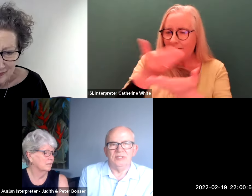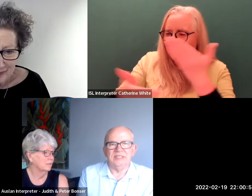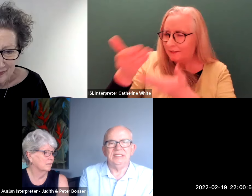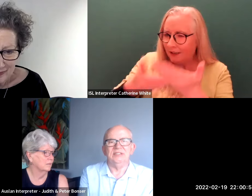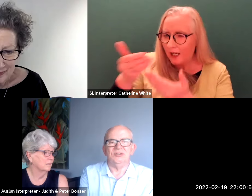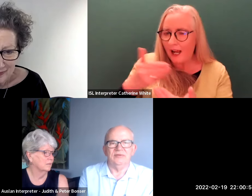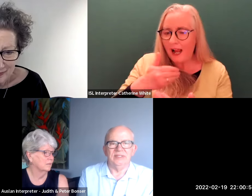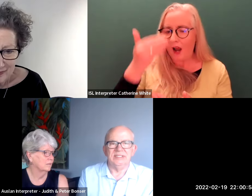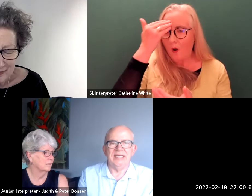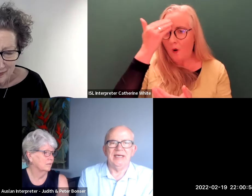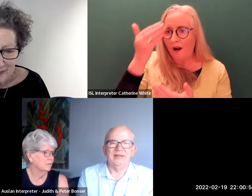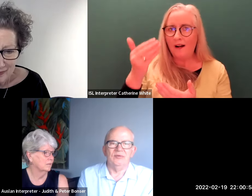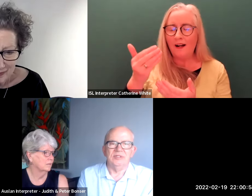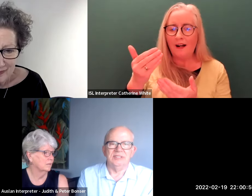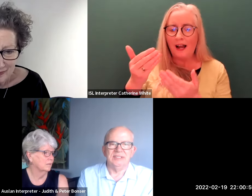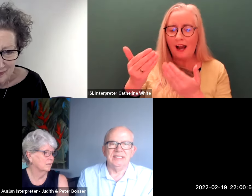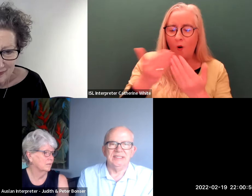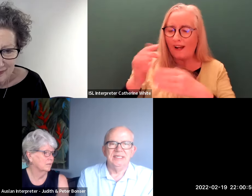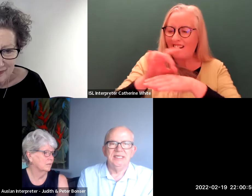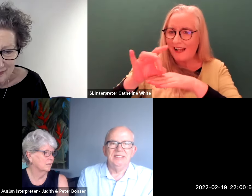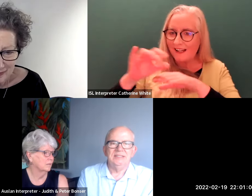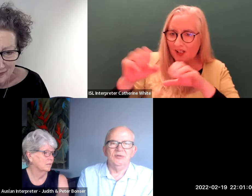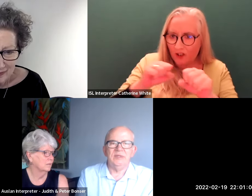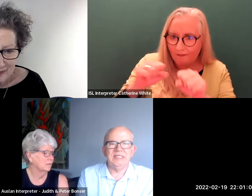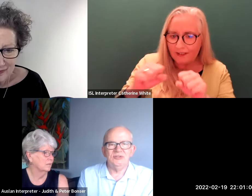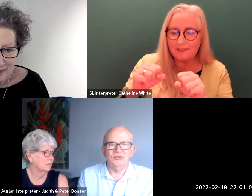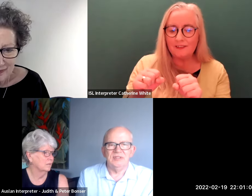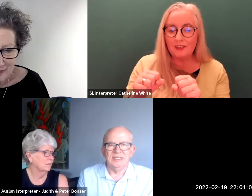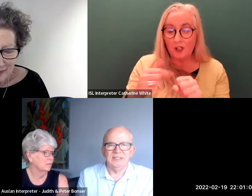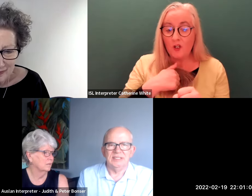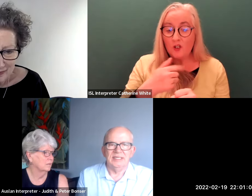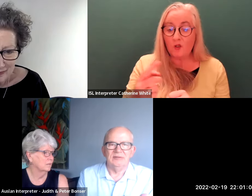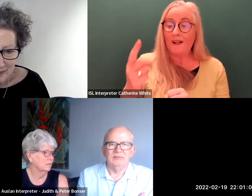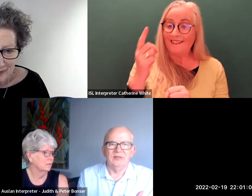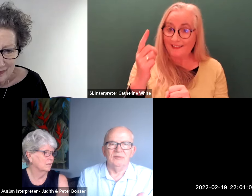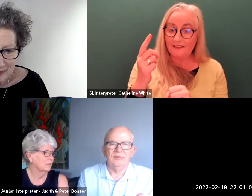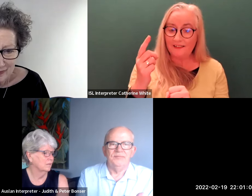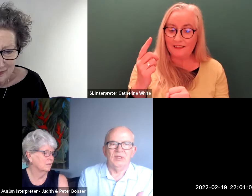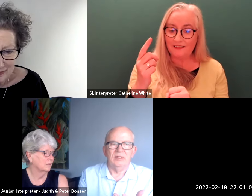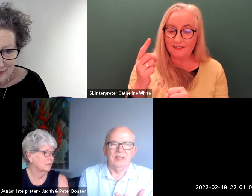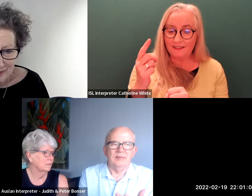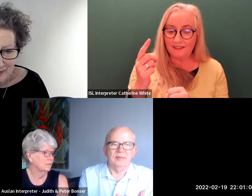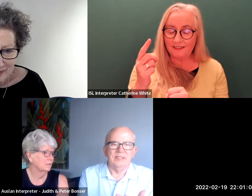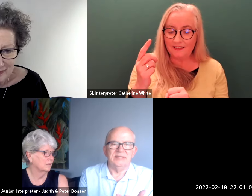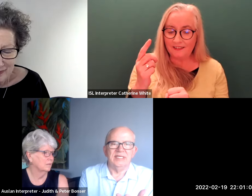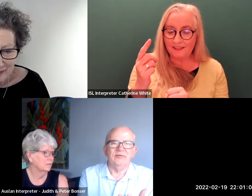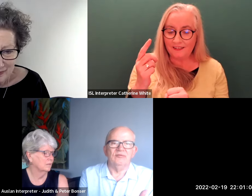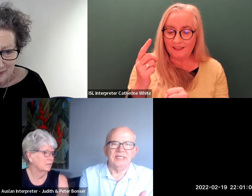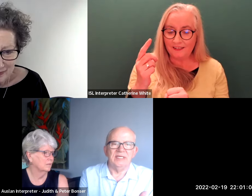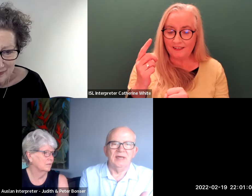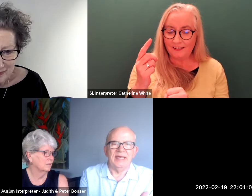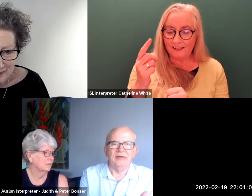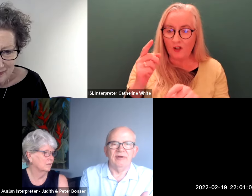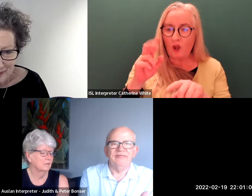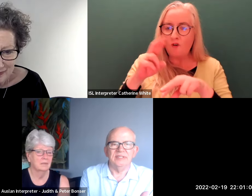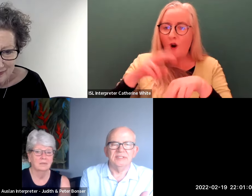she wanted in the service and how they wanted it done so we did do things like we know um instead of a